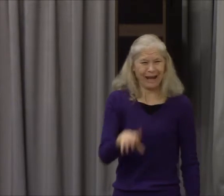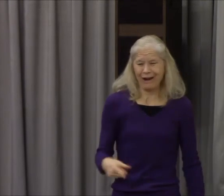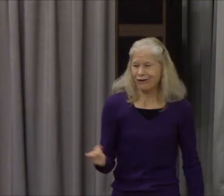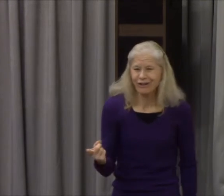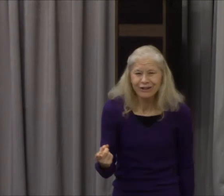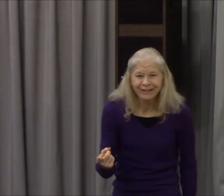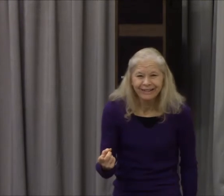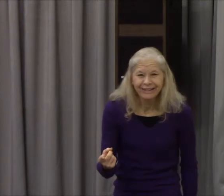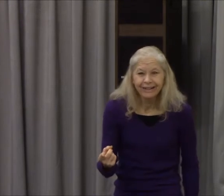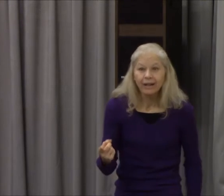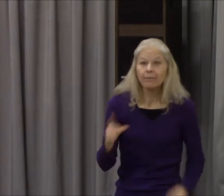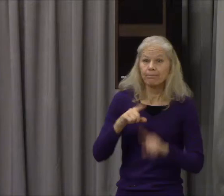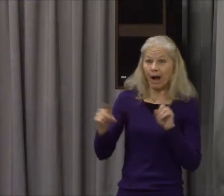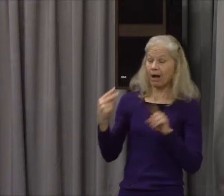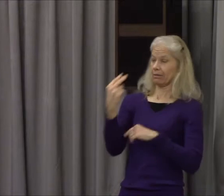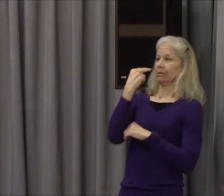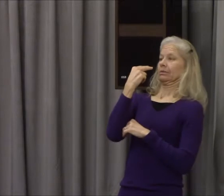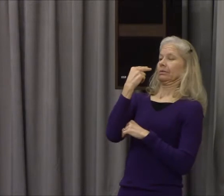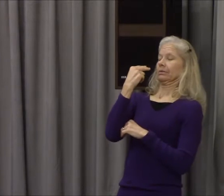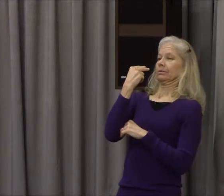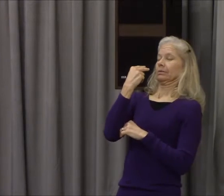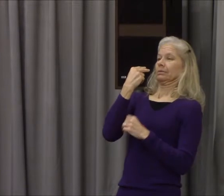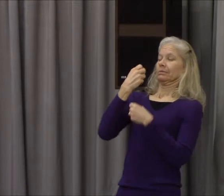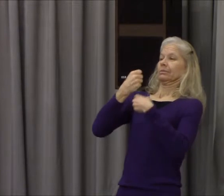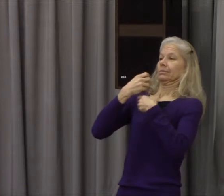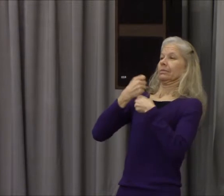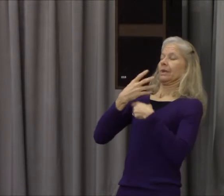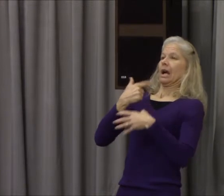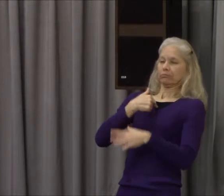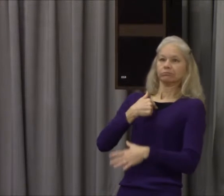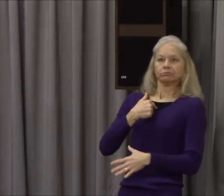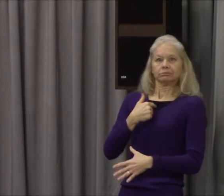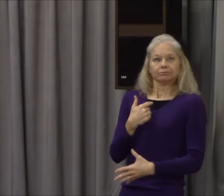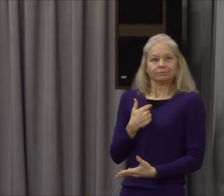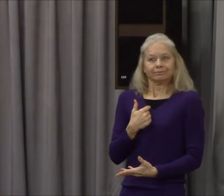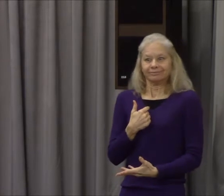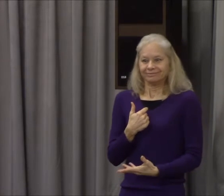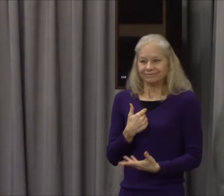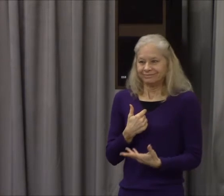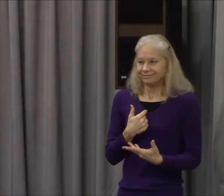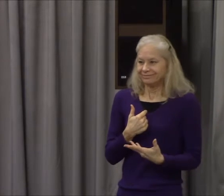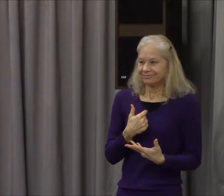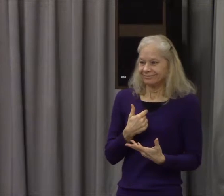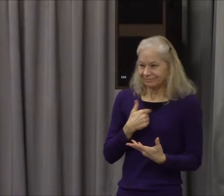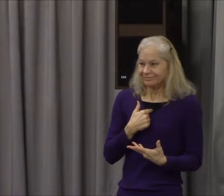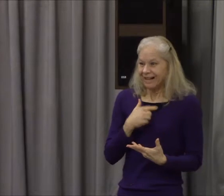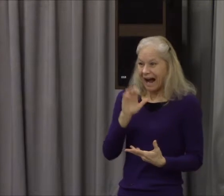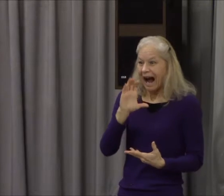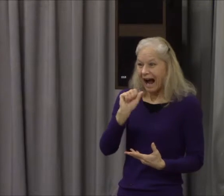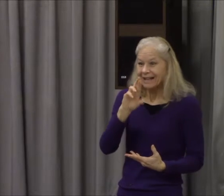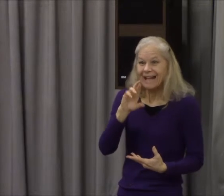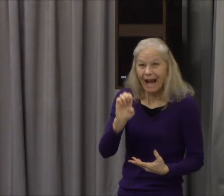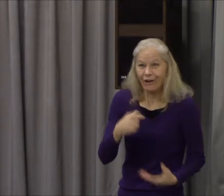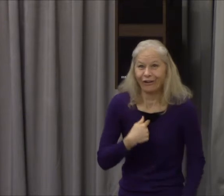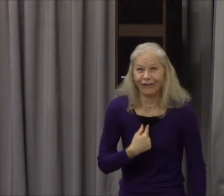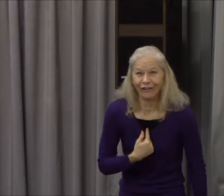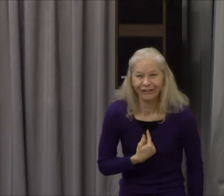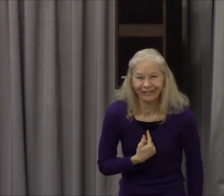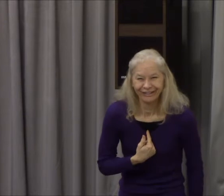Romans 1 20 the invisible things of him from the creation of the world are clearly seen being understood by the things that are made even his